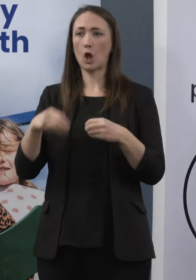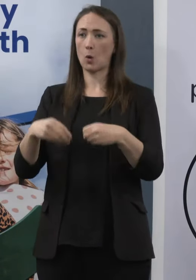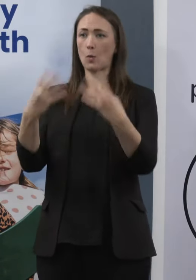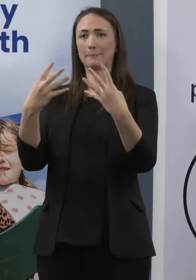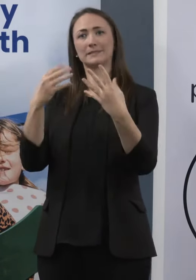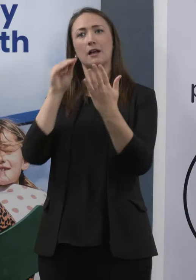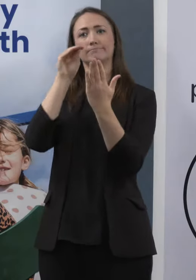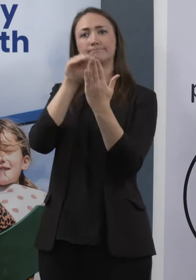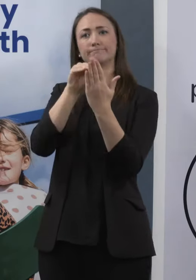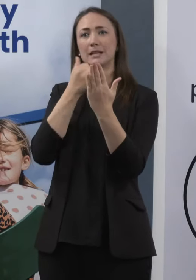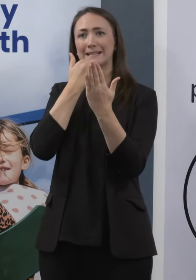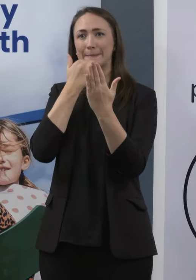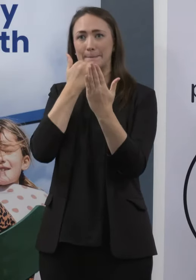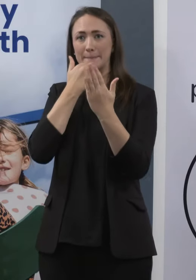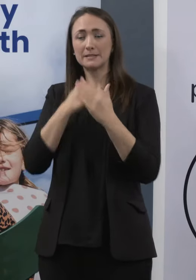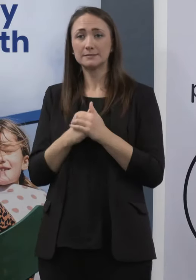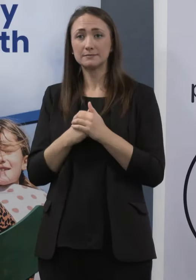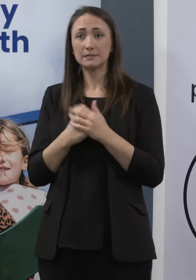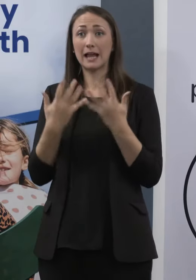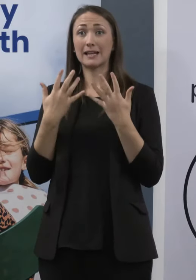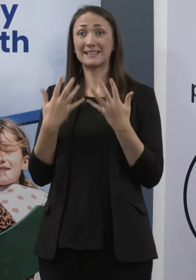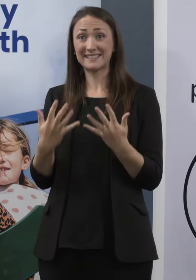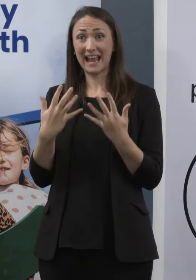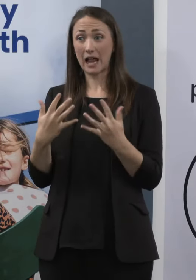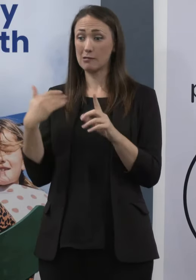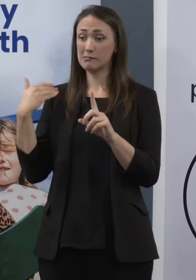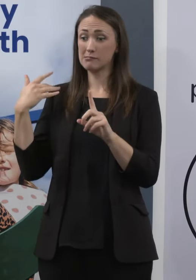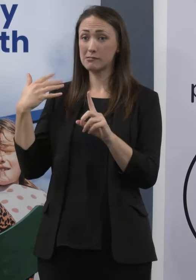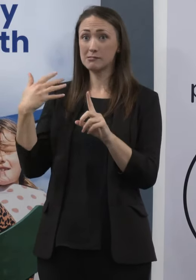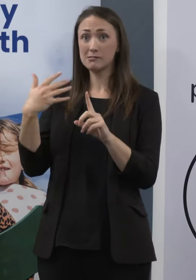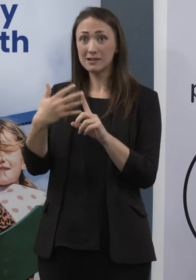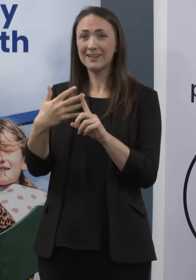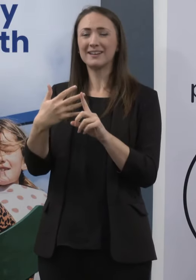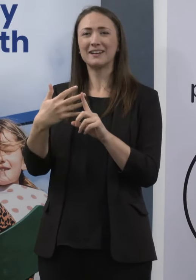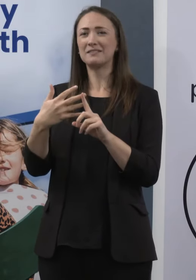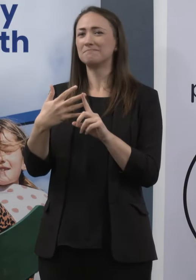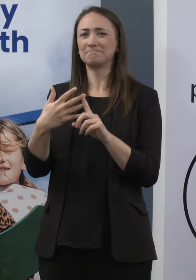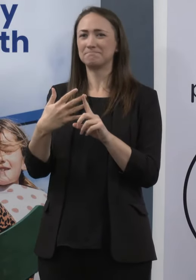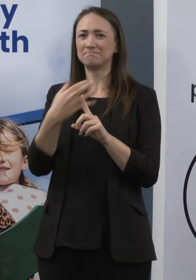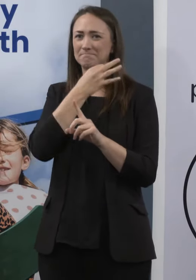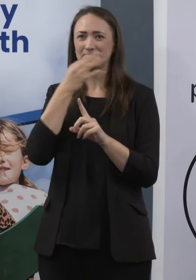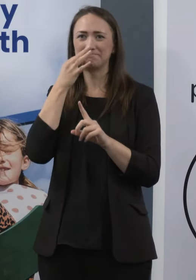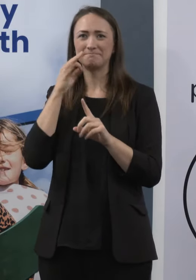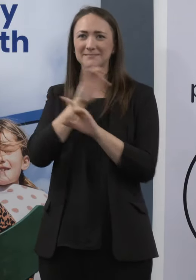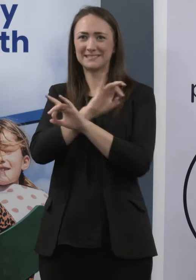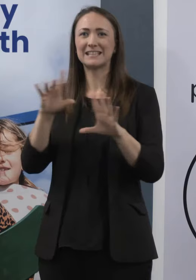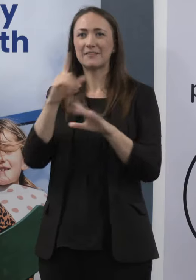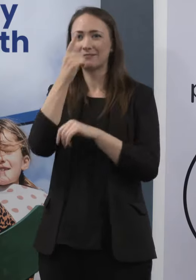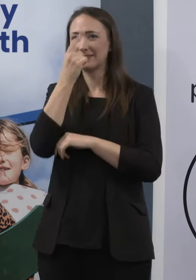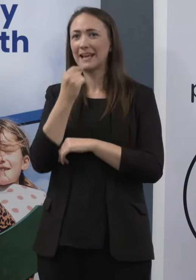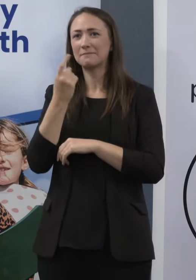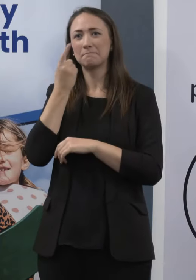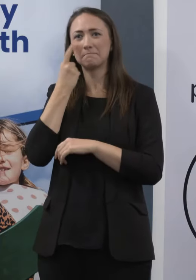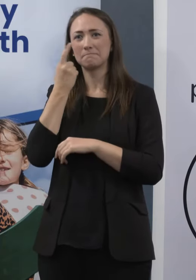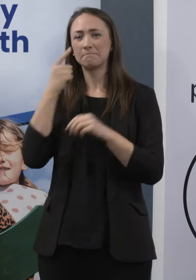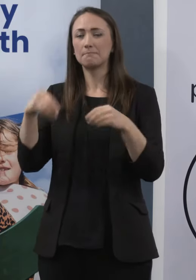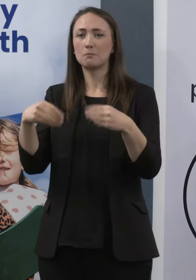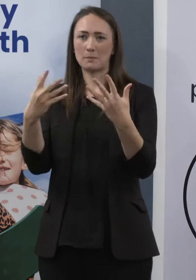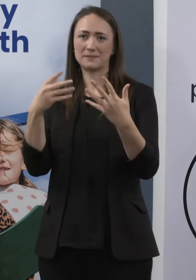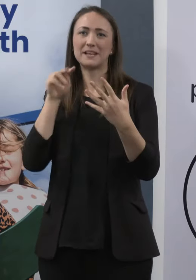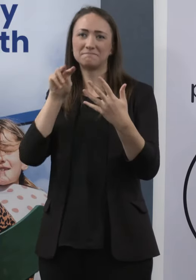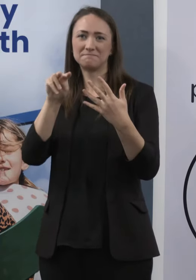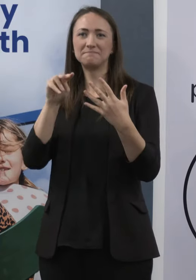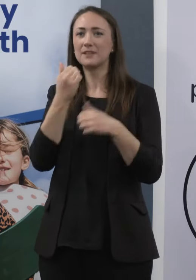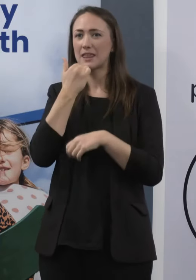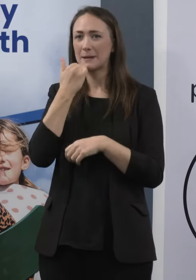So, for the first time in over 300 stand-ups, I won't go through those numbers, I will let the statement speak for itself.